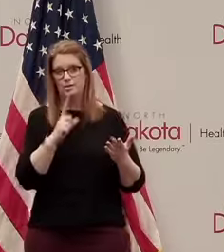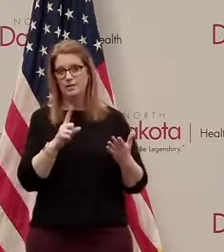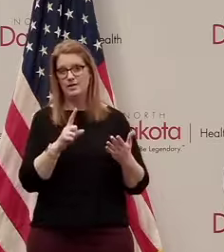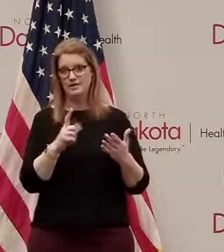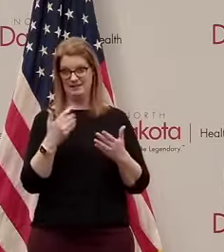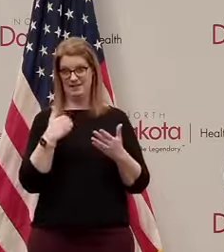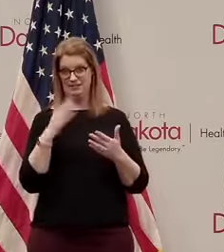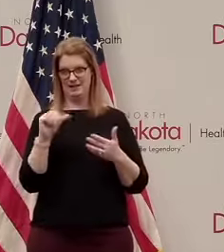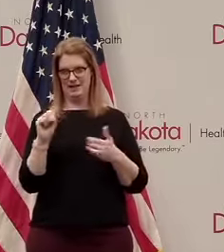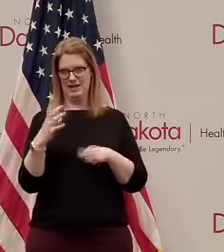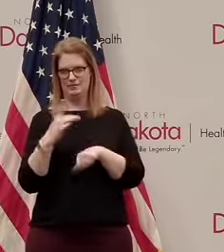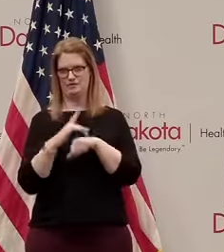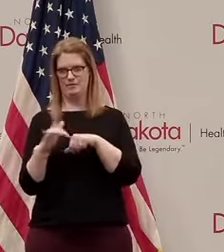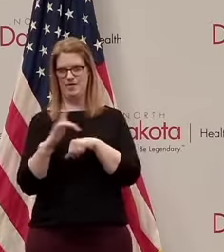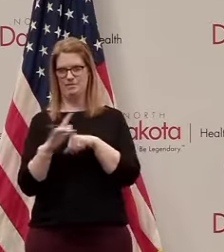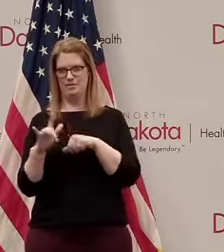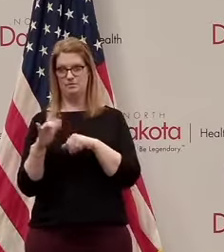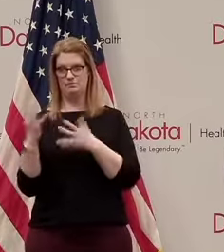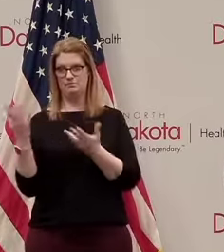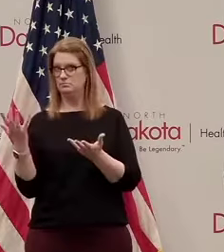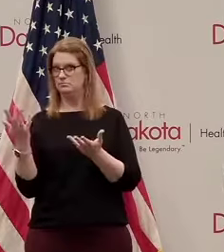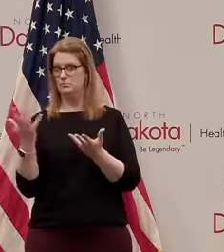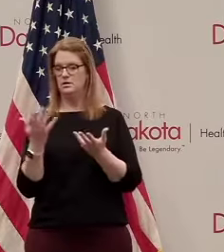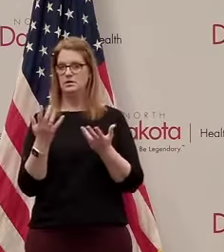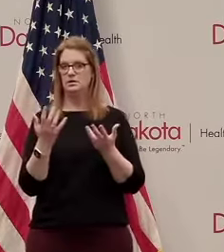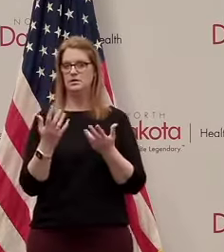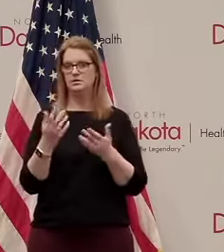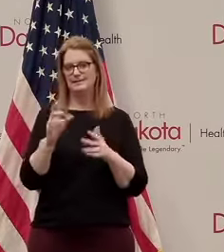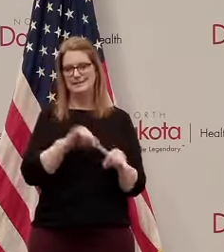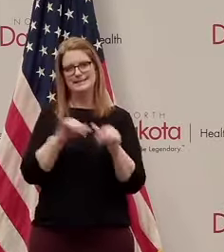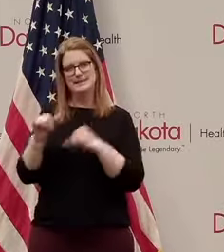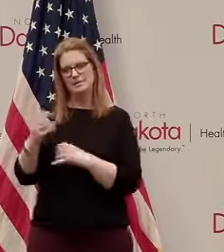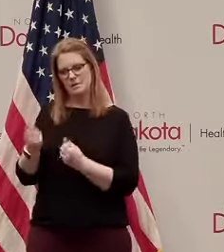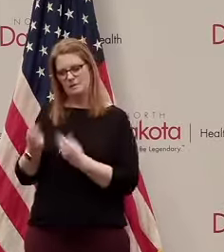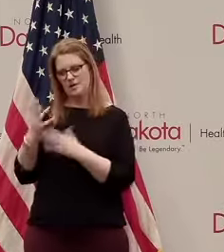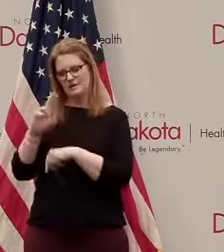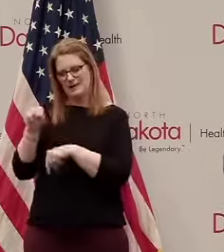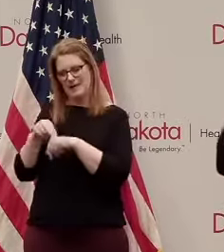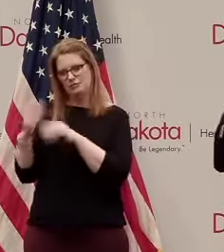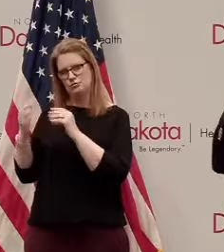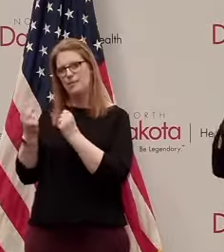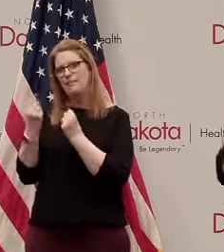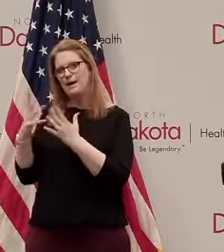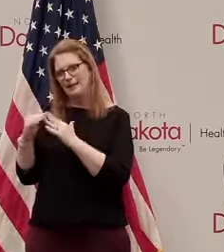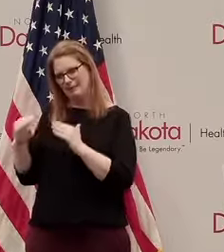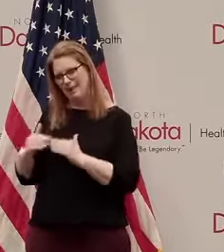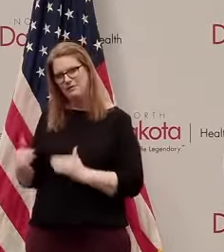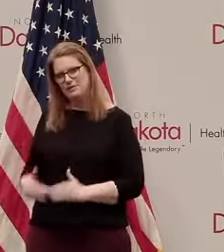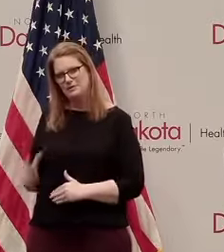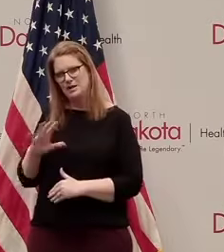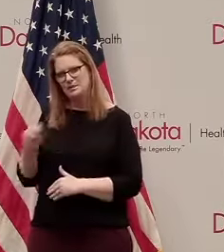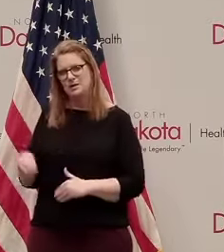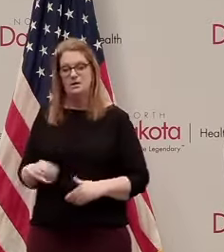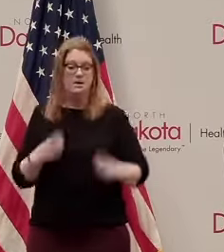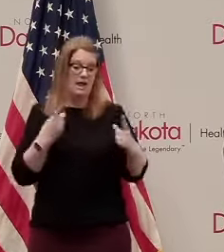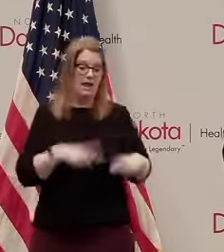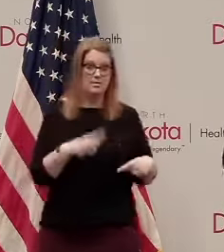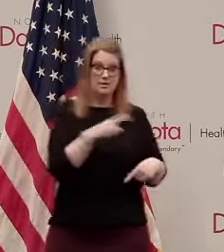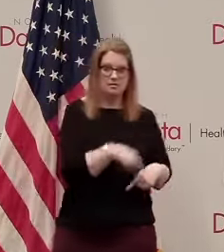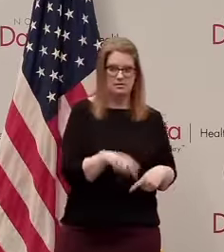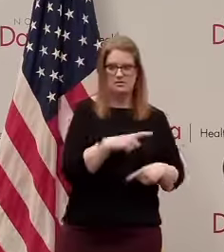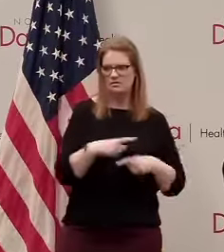cash that a very large multinational company would have and so when they see a collapse and they see